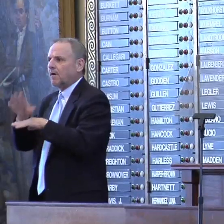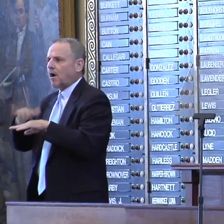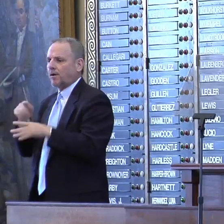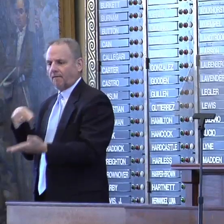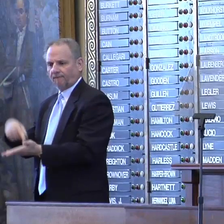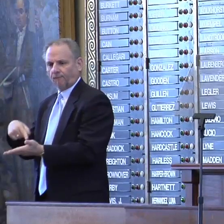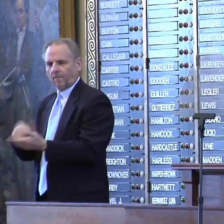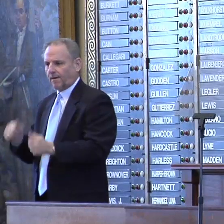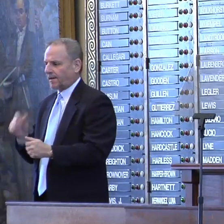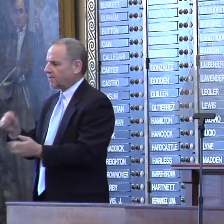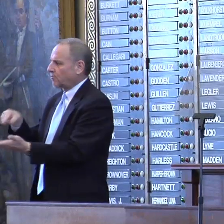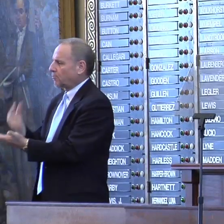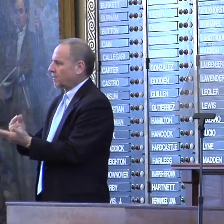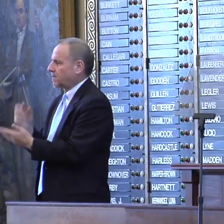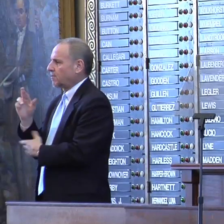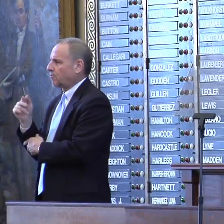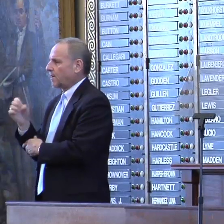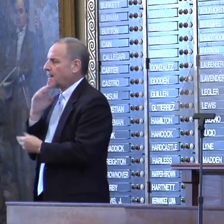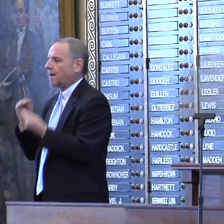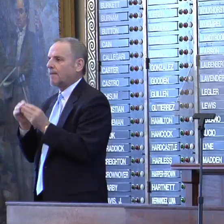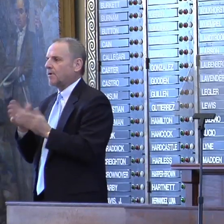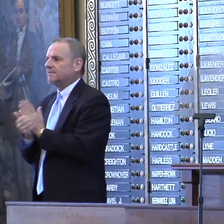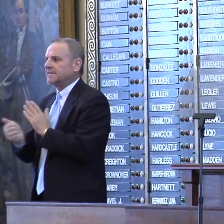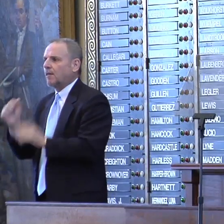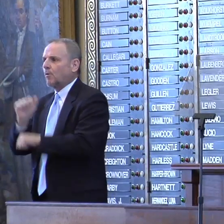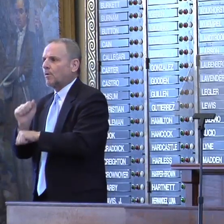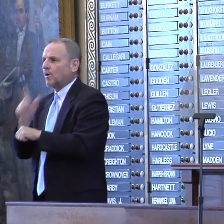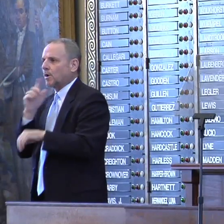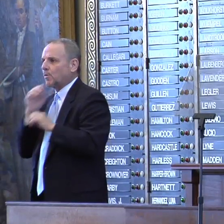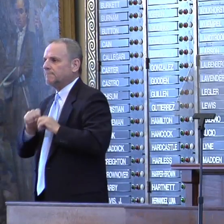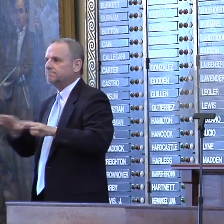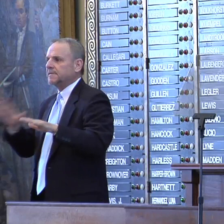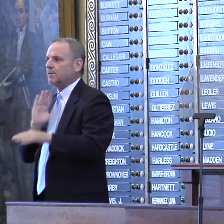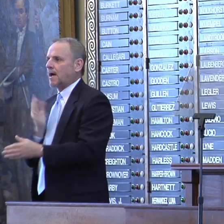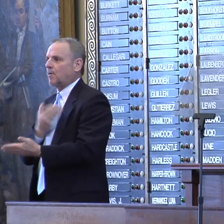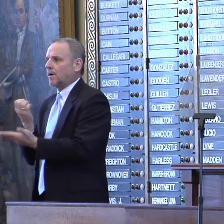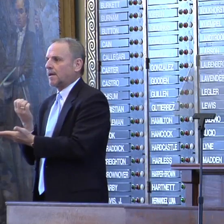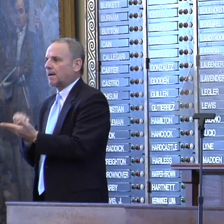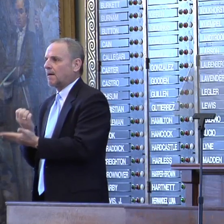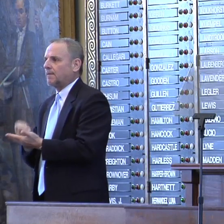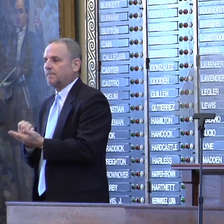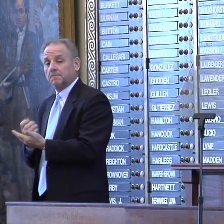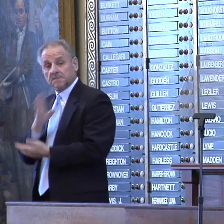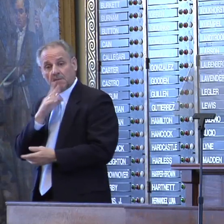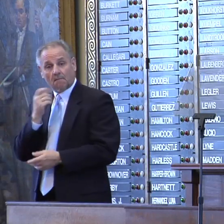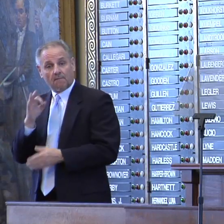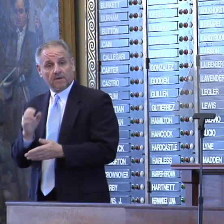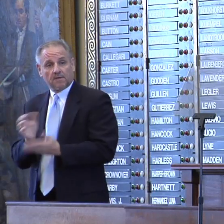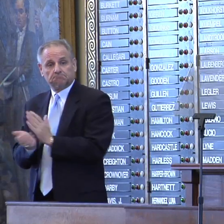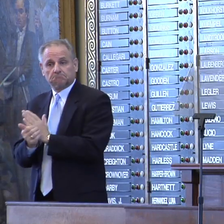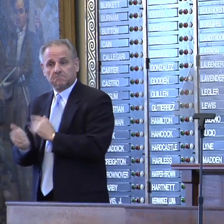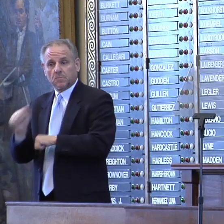affordability and graduation rates and the number of skilled workers that it would send into our economy. Speaking of skilled workers,